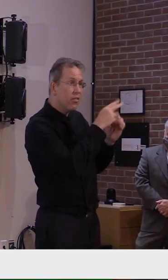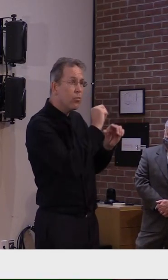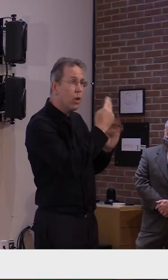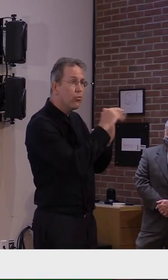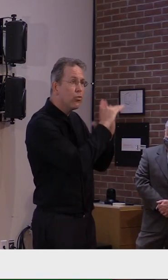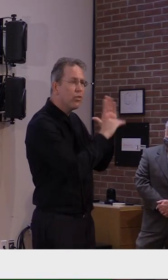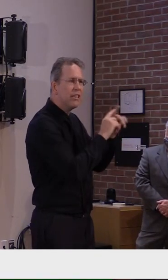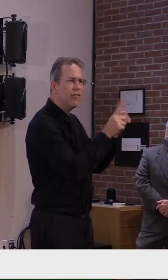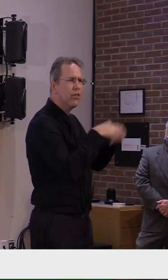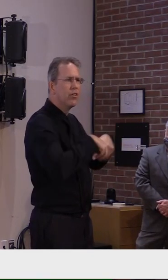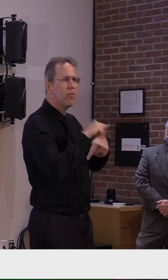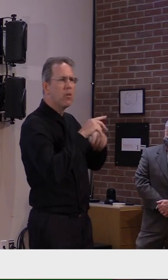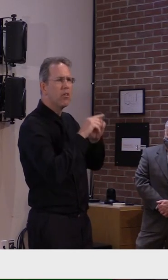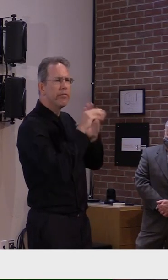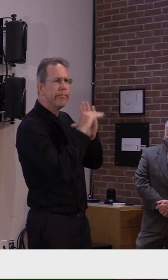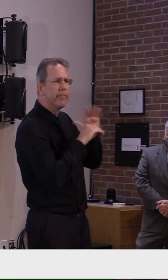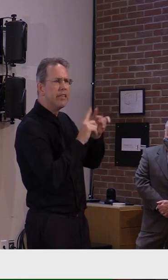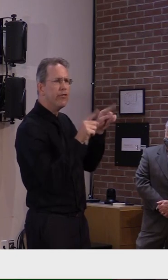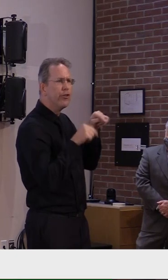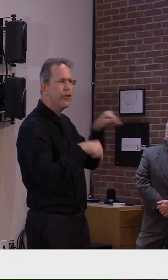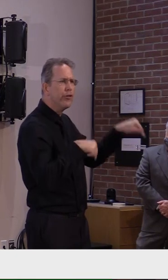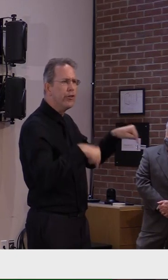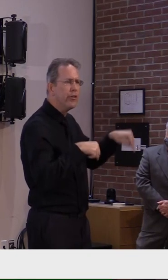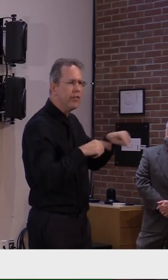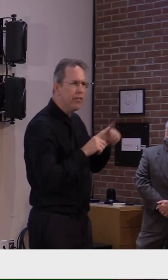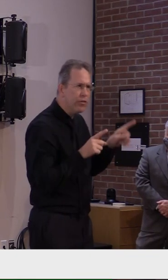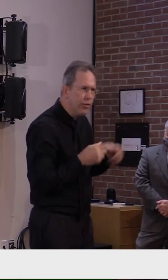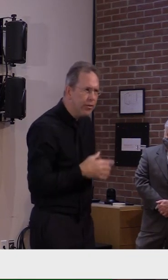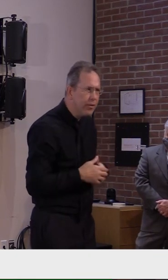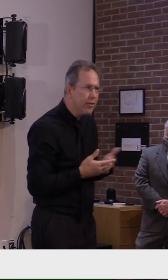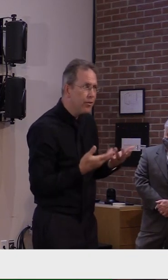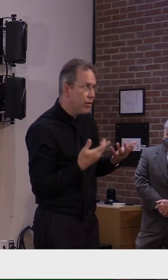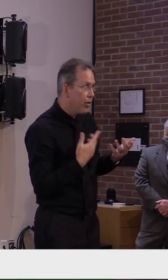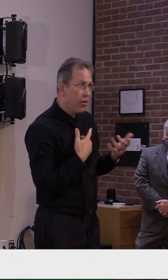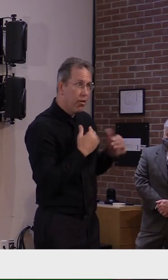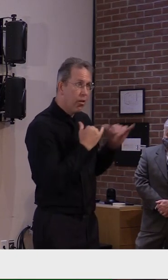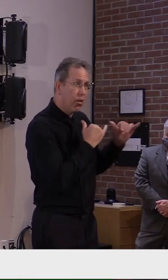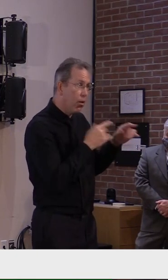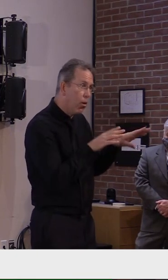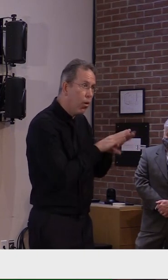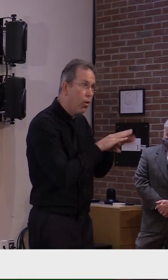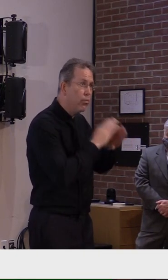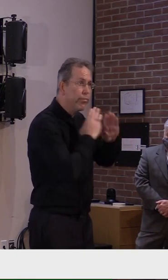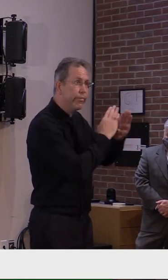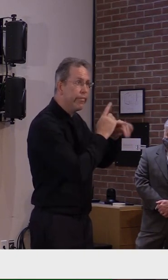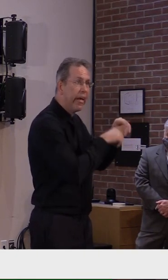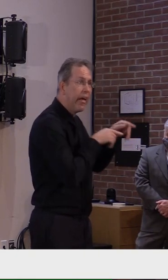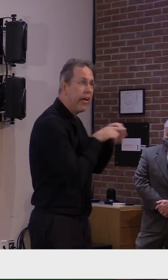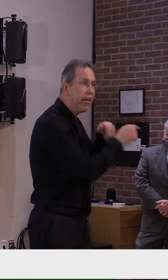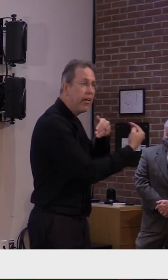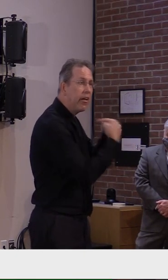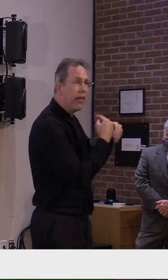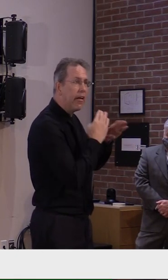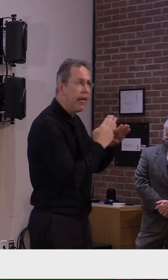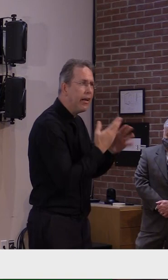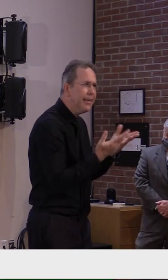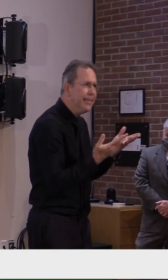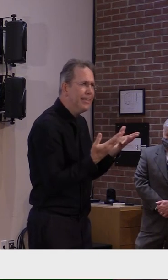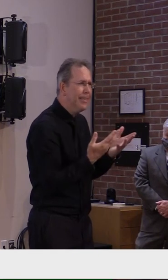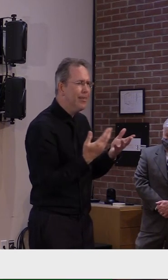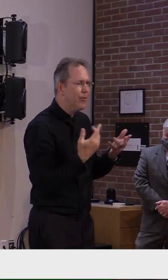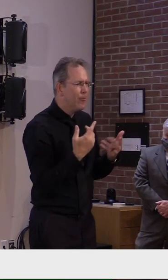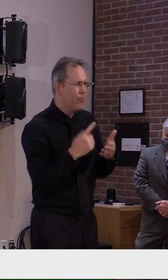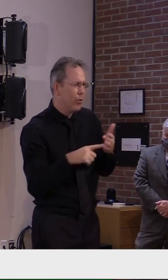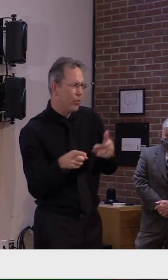some of their um their businesses and so forth they've just taken a different strategy than we are and you should know that steve because we're seeing